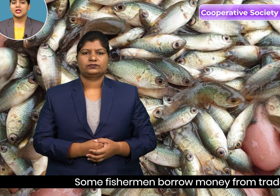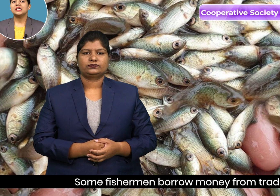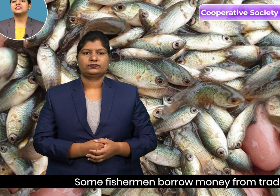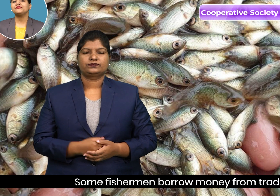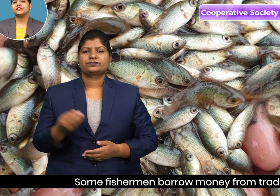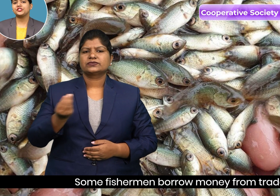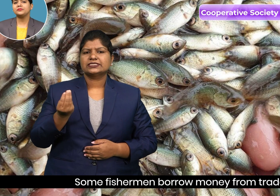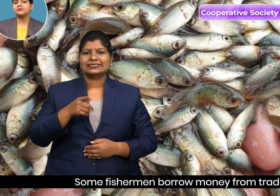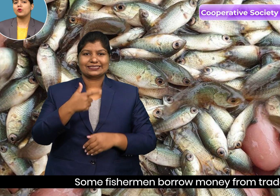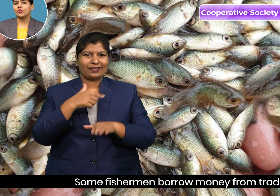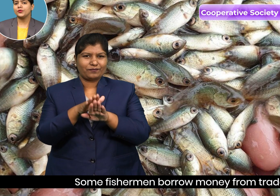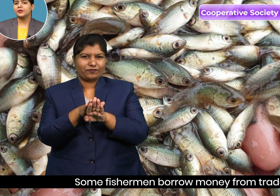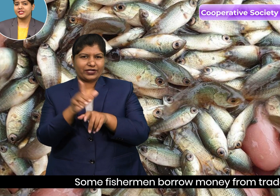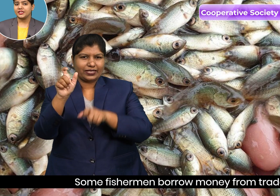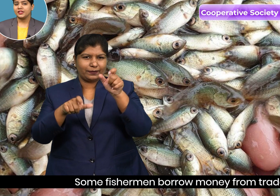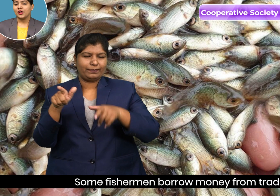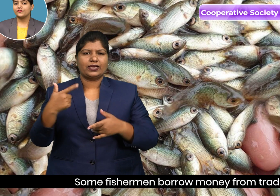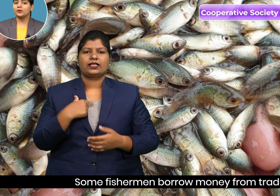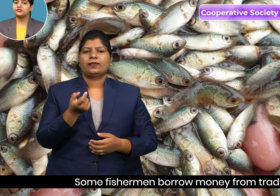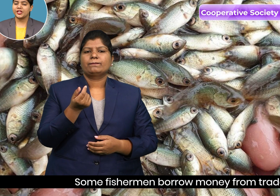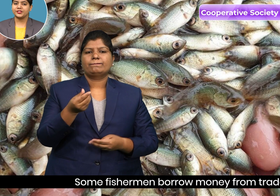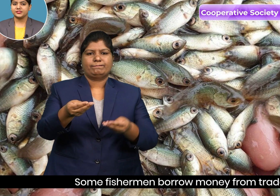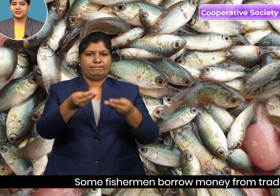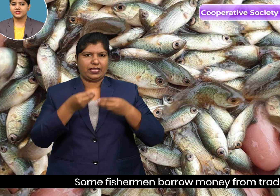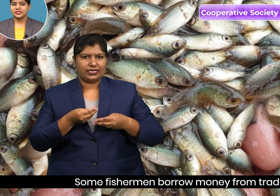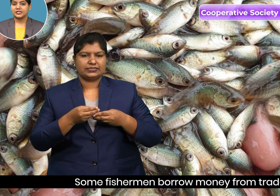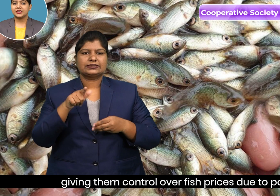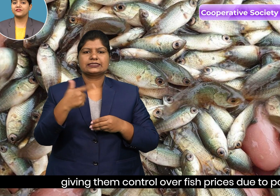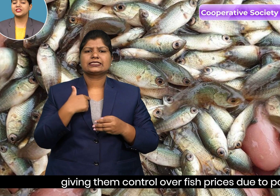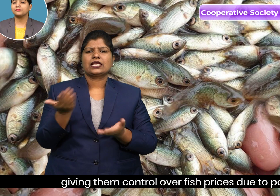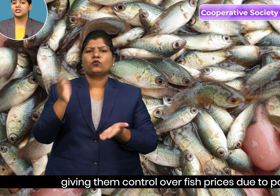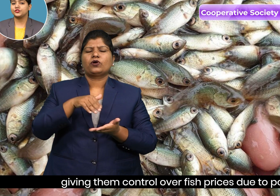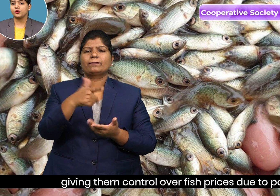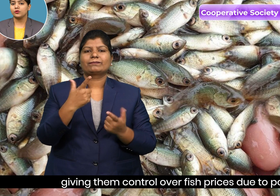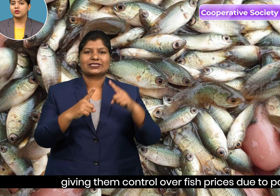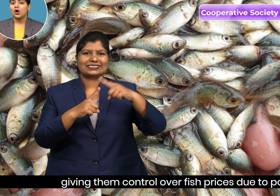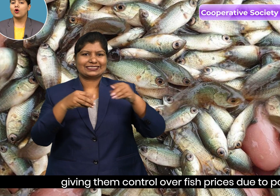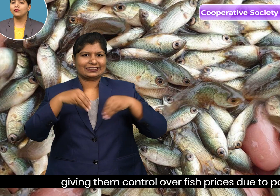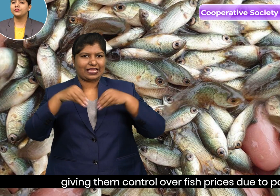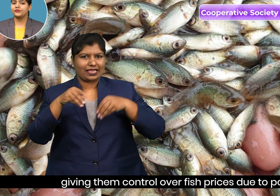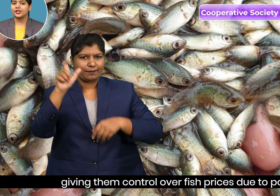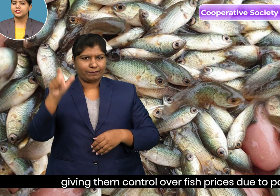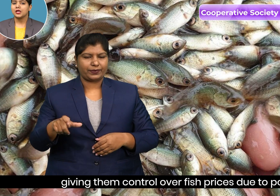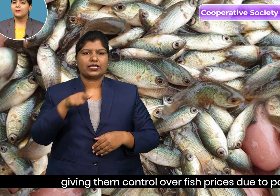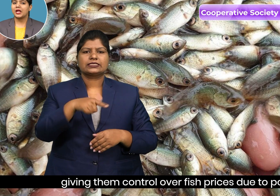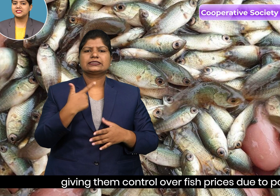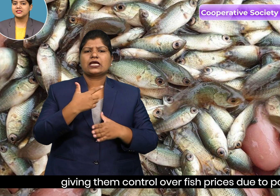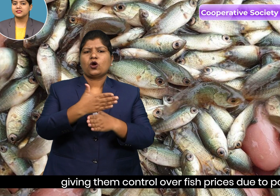Some fishermen borrow money from traders, giving them control over fish prices